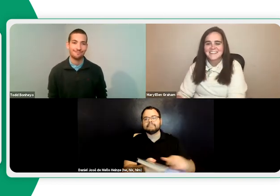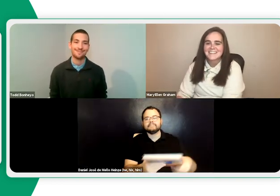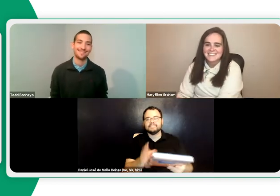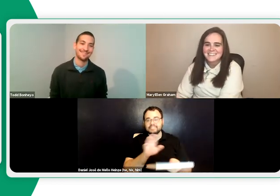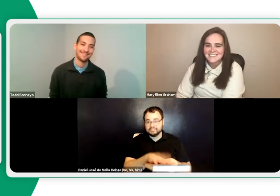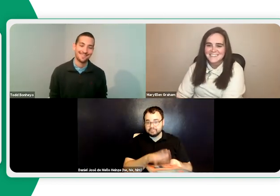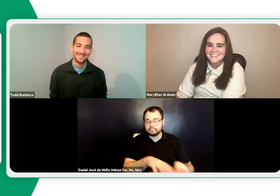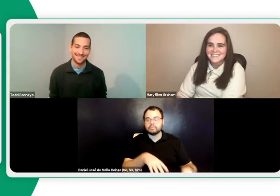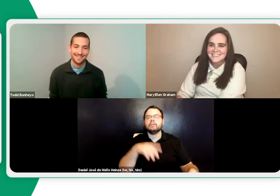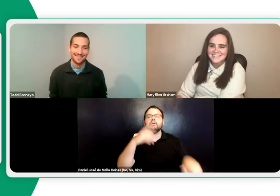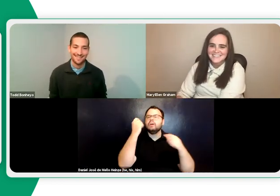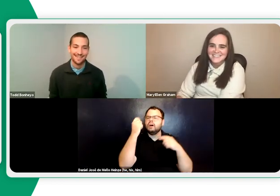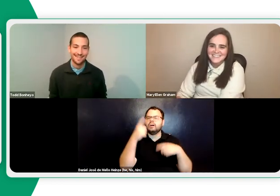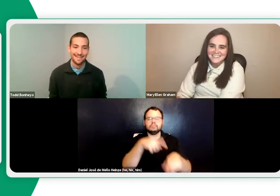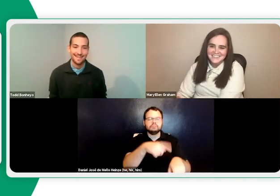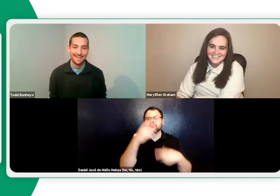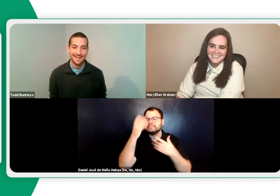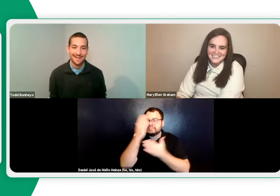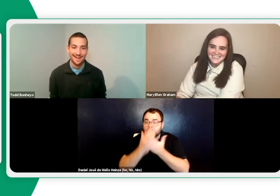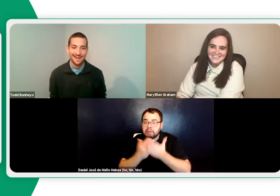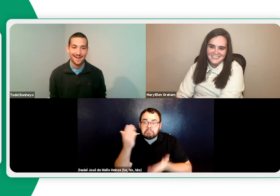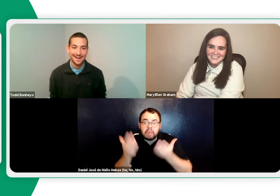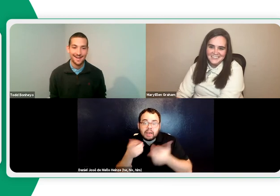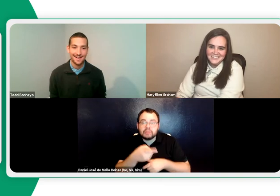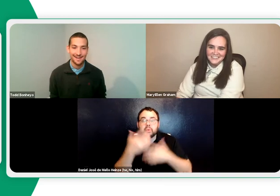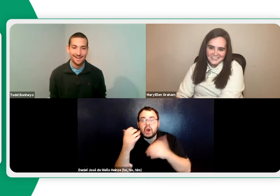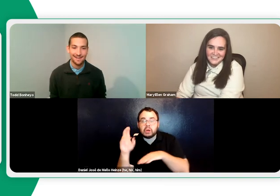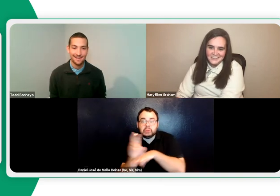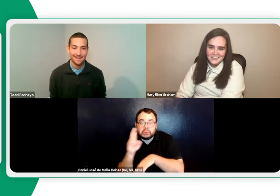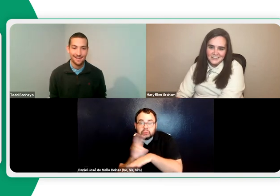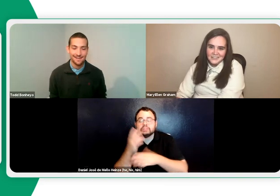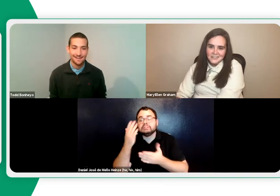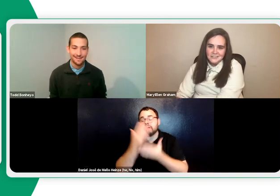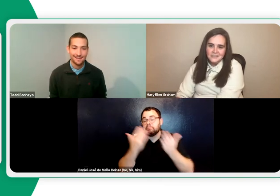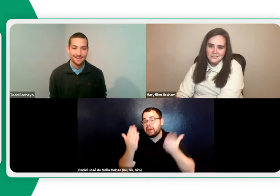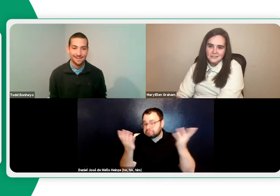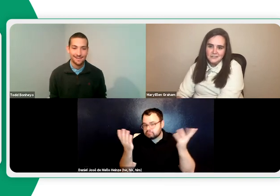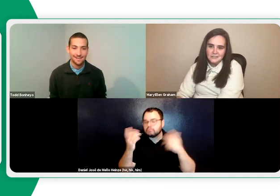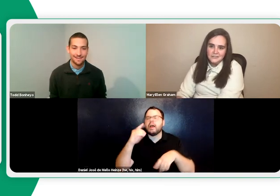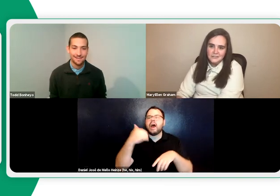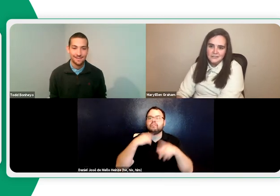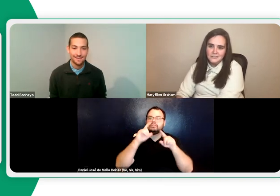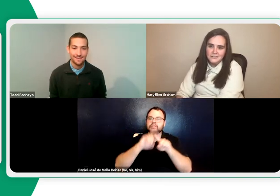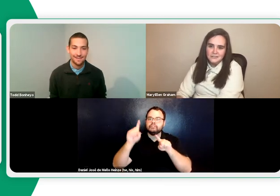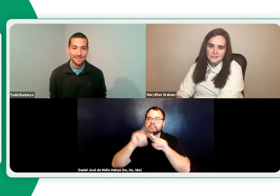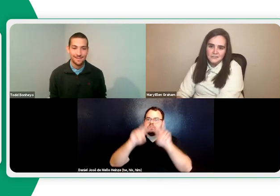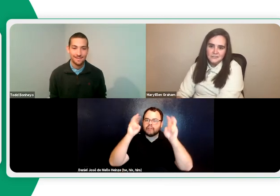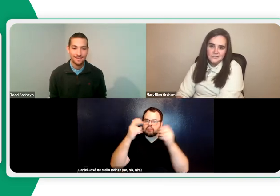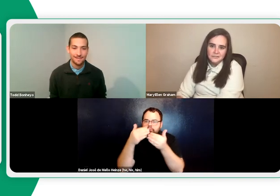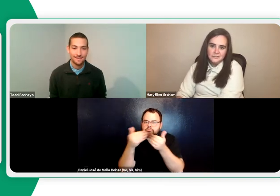And this is Mary Ellen. I remember that book. Yeah, Consumer Mathematics. Maybe some of you may want to use this,